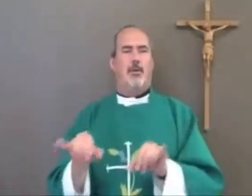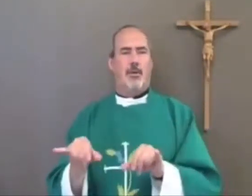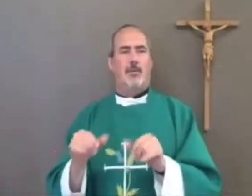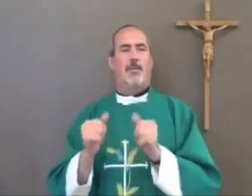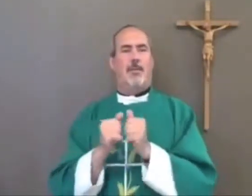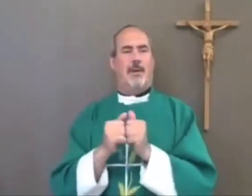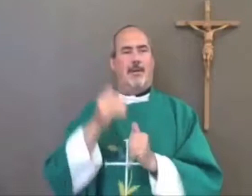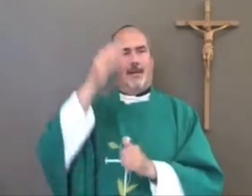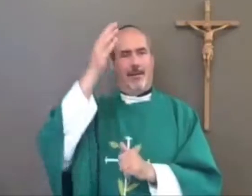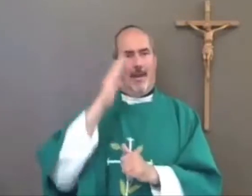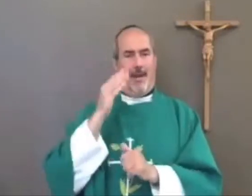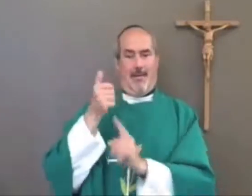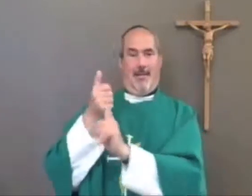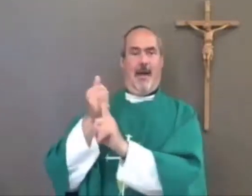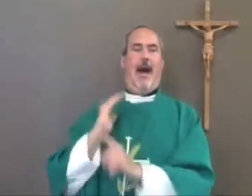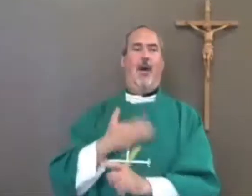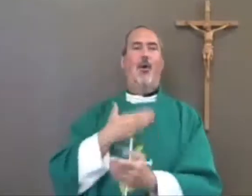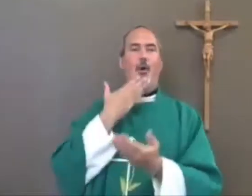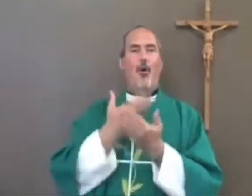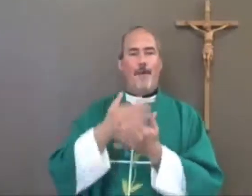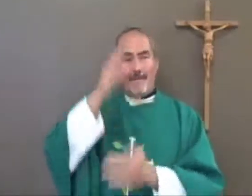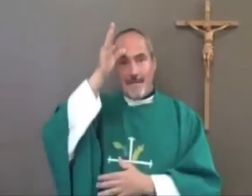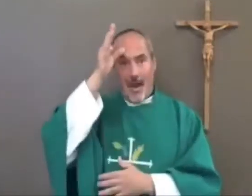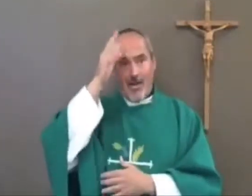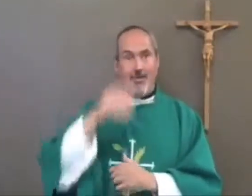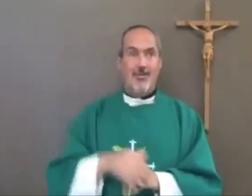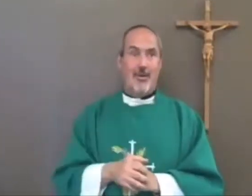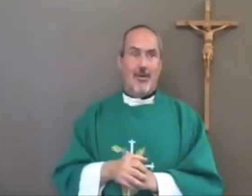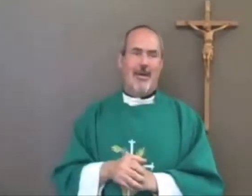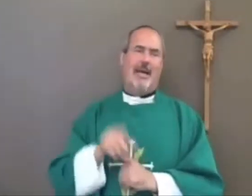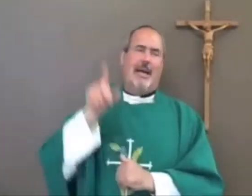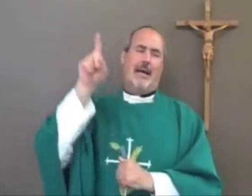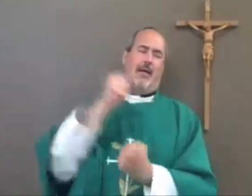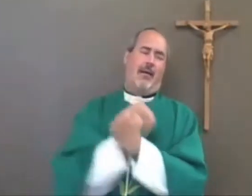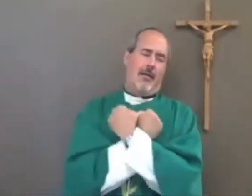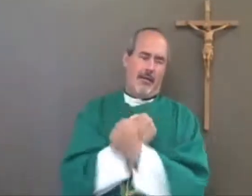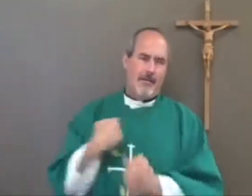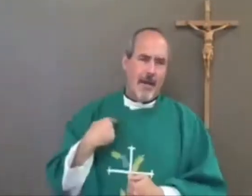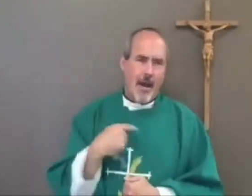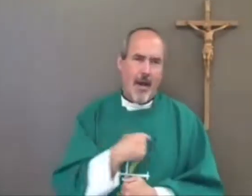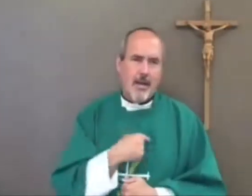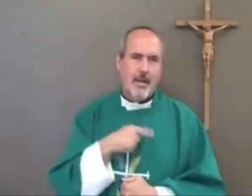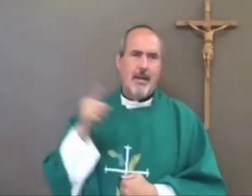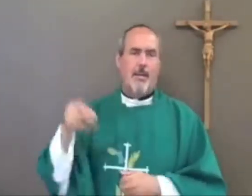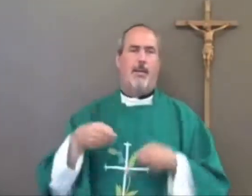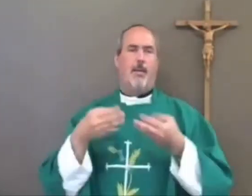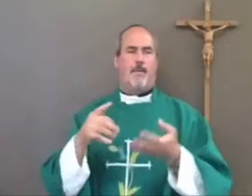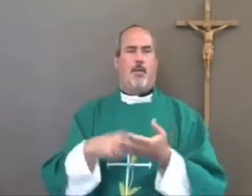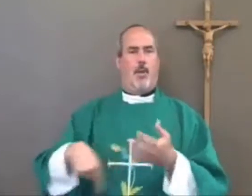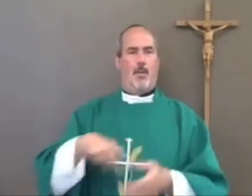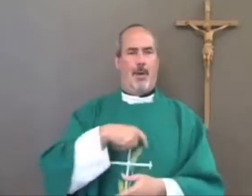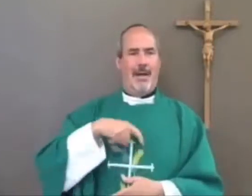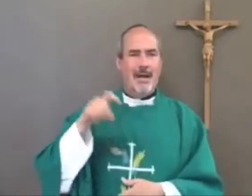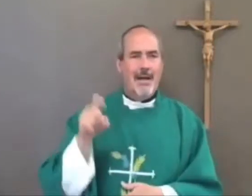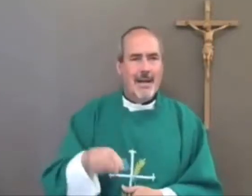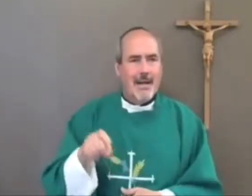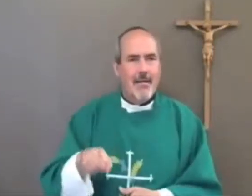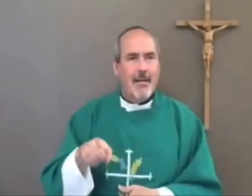And this parallels with how God, our good Father, looks at us. He provides